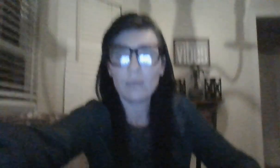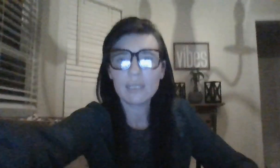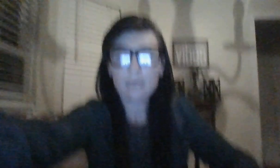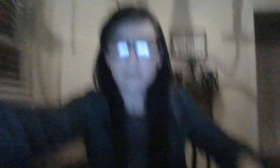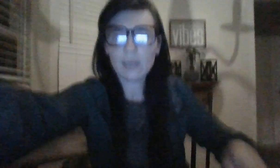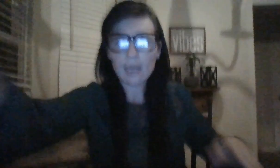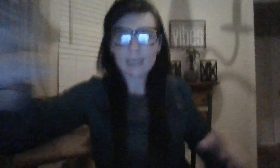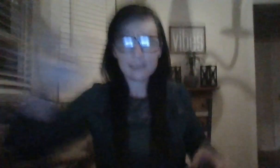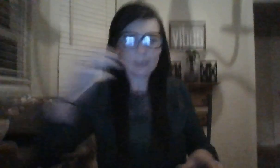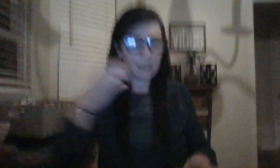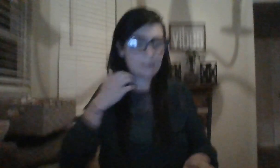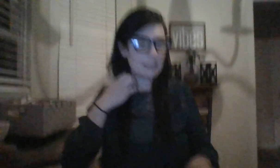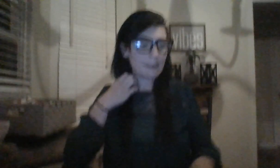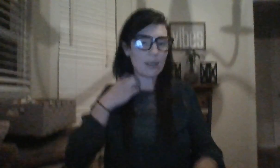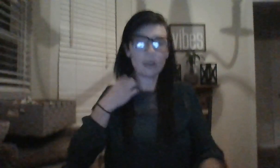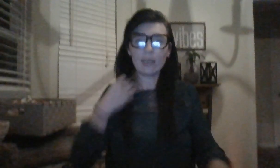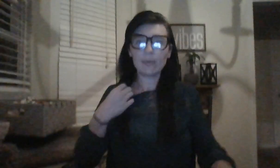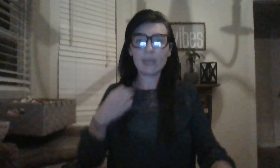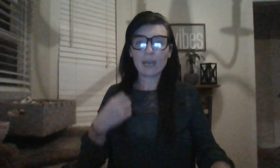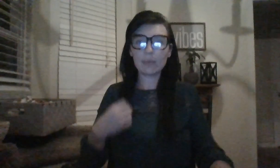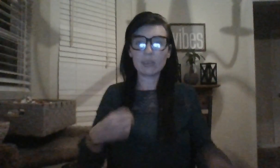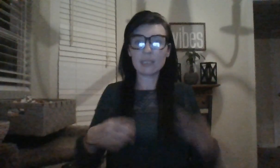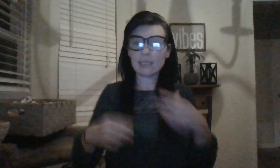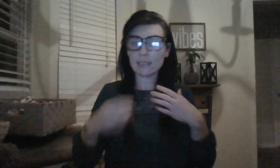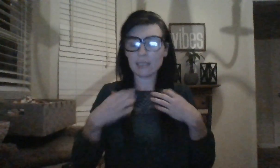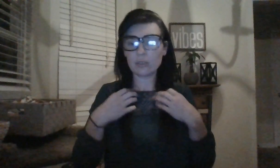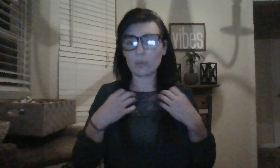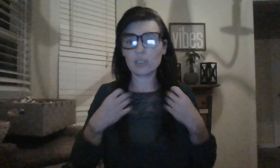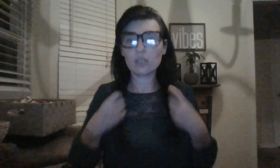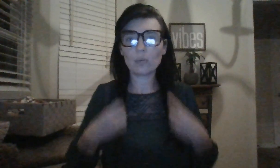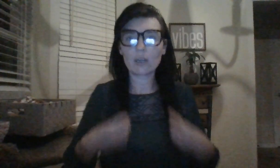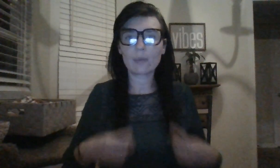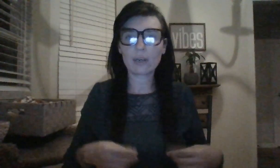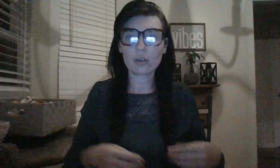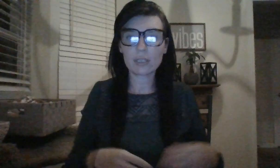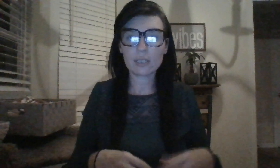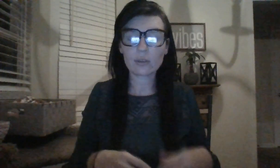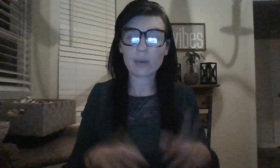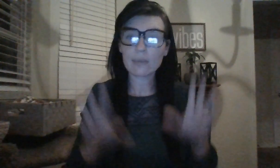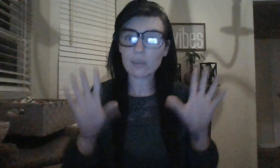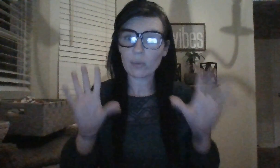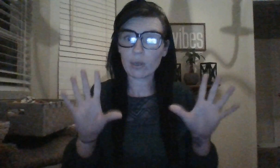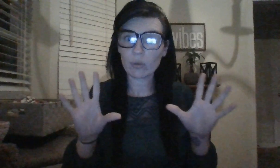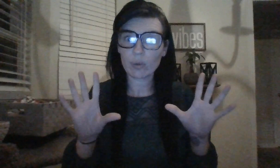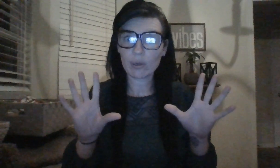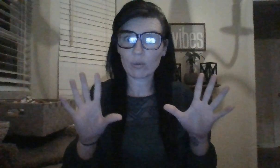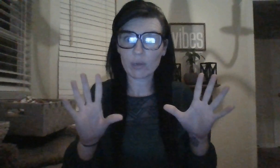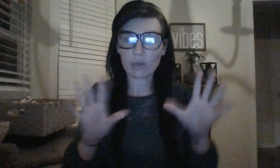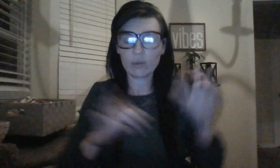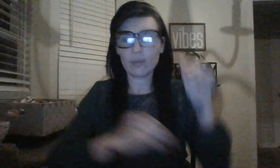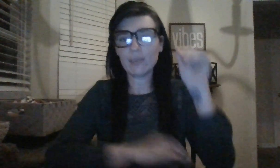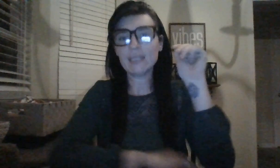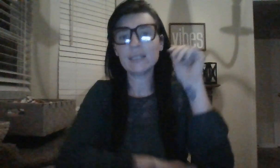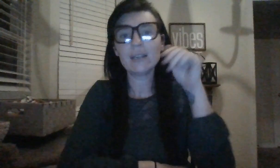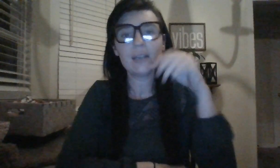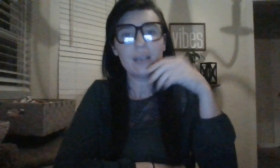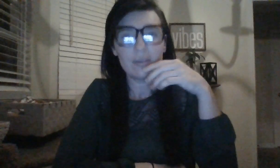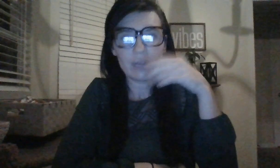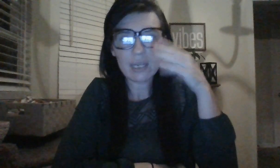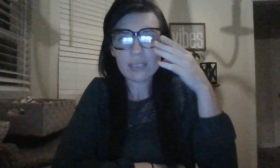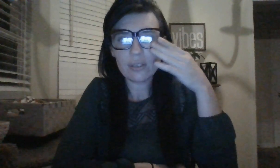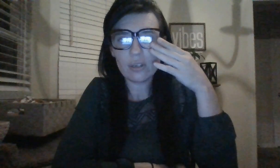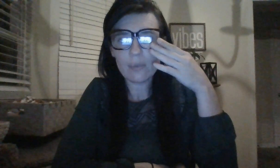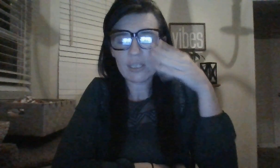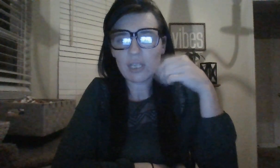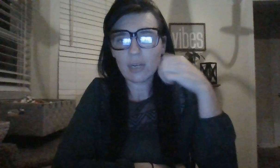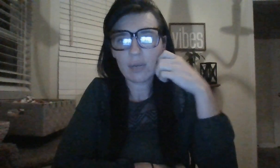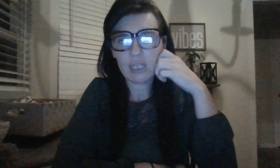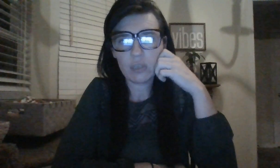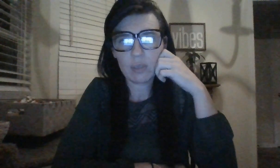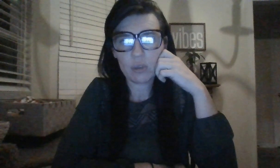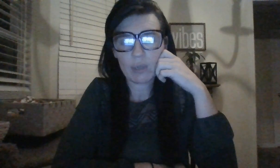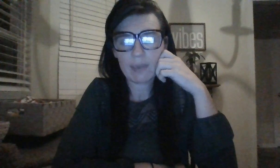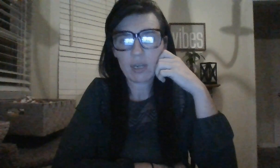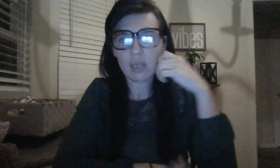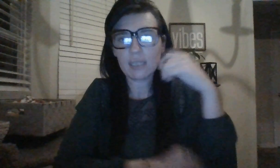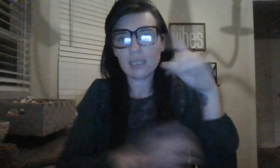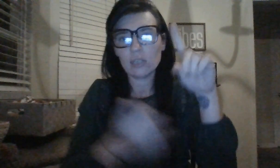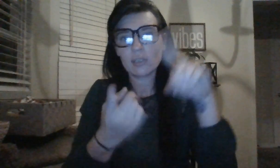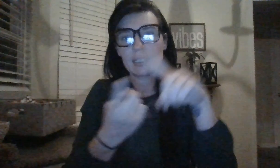What's up, you guys? My name is Mary. I'm with Live Crews and Influition. Welcome by Curious Subscribers and welcome, welcome, welcome to Newbies. If you guys are new to my channel and you enjoy my content, you